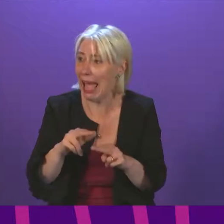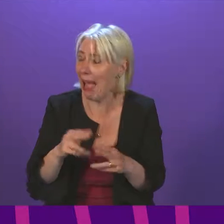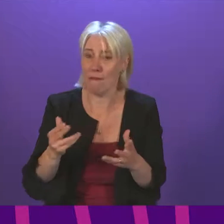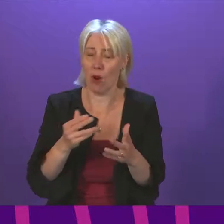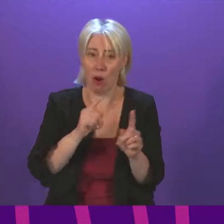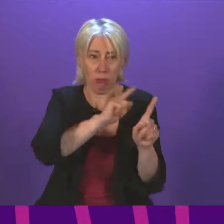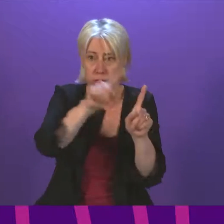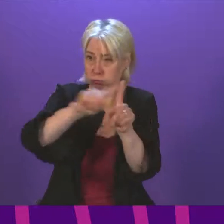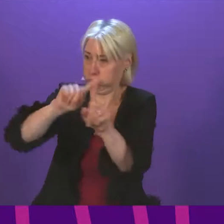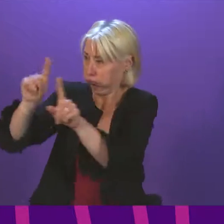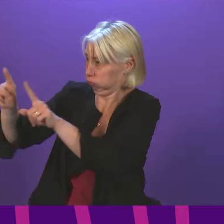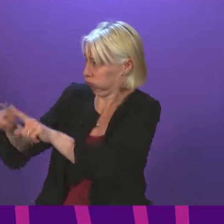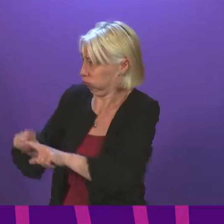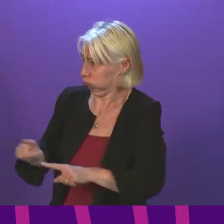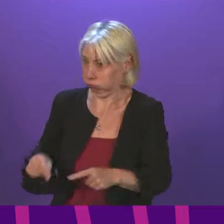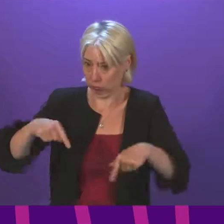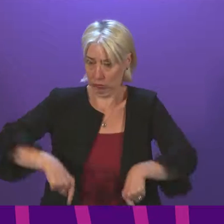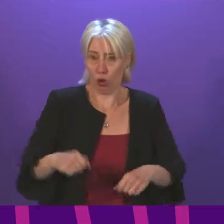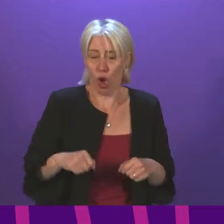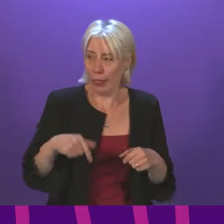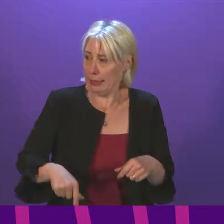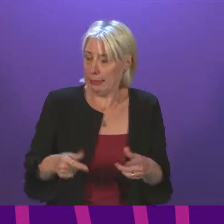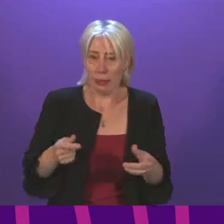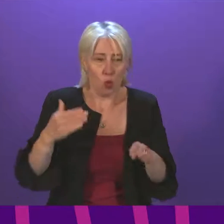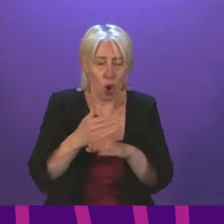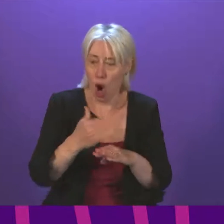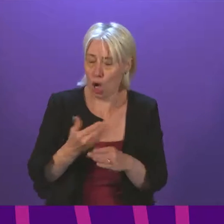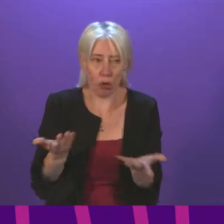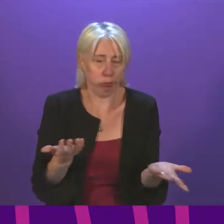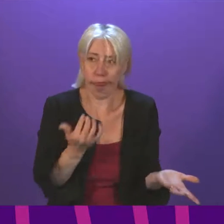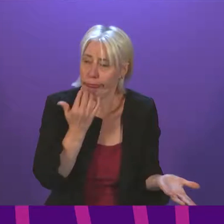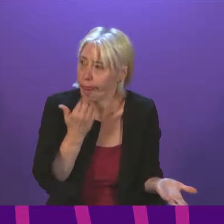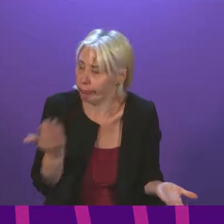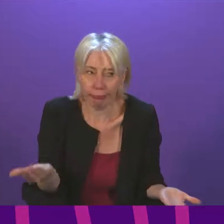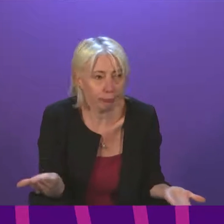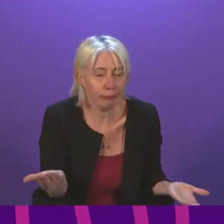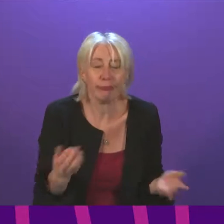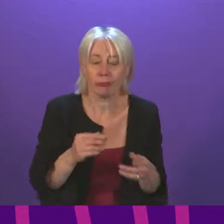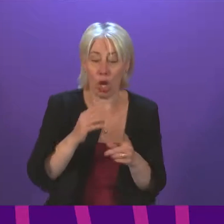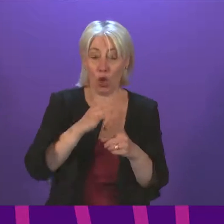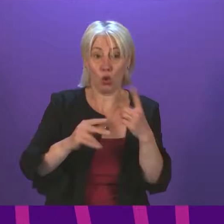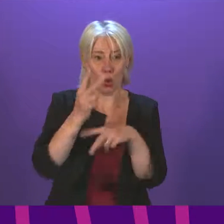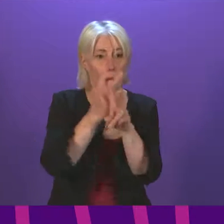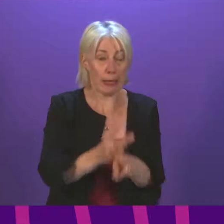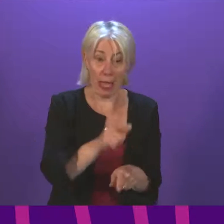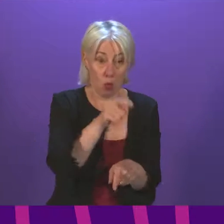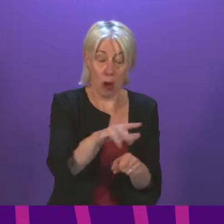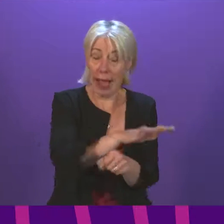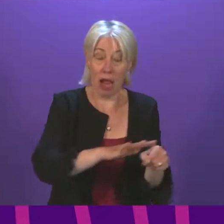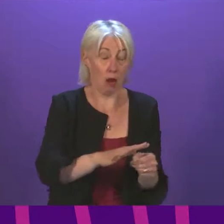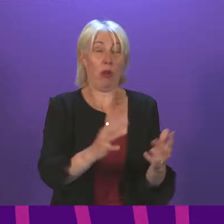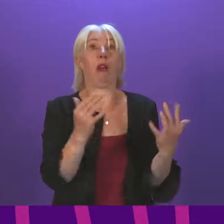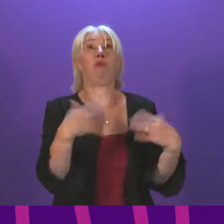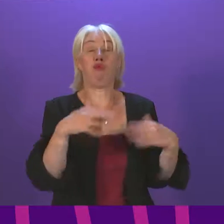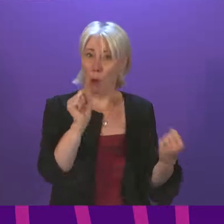in a range of sectors in the Scottish economy. Siobhan Brown mentioned the social care sector. That is an